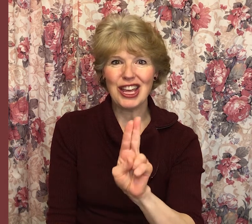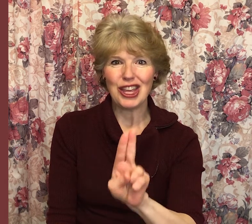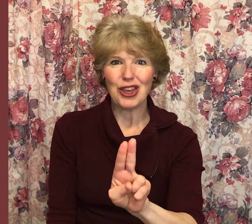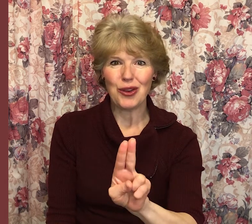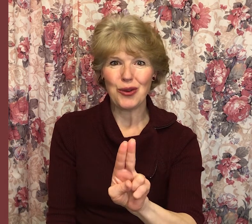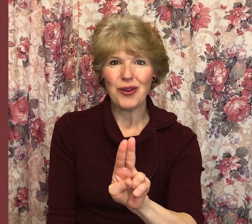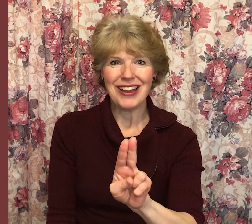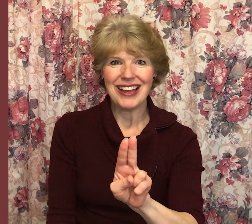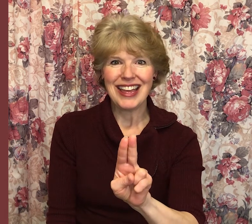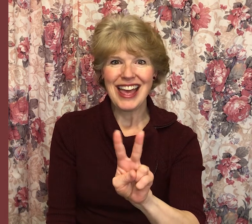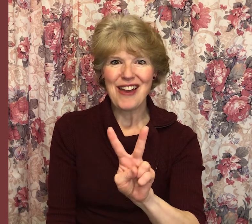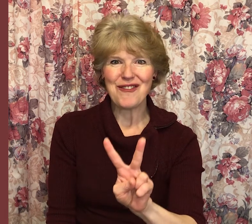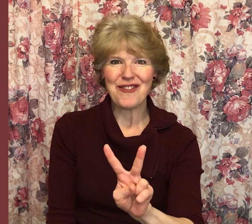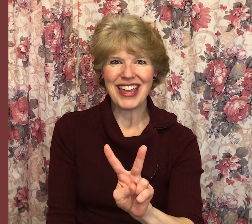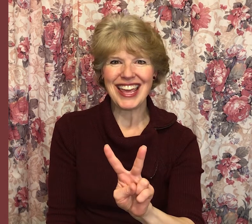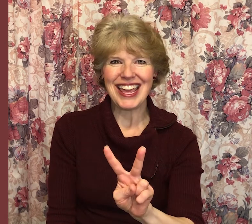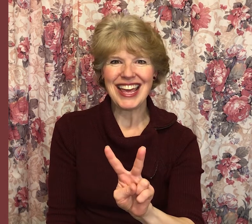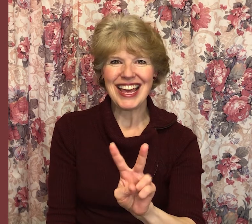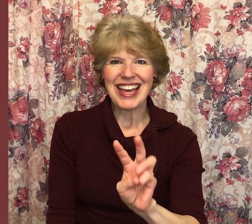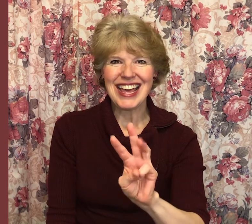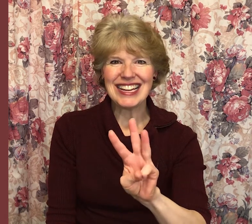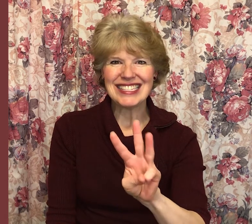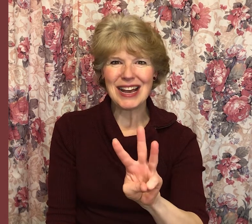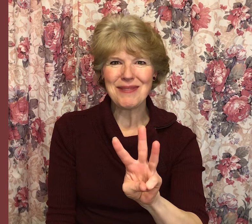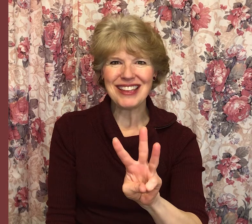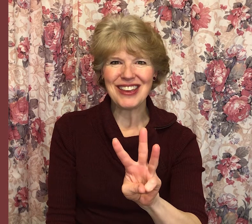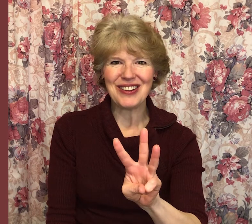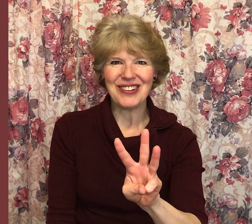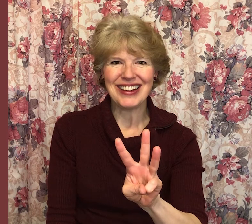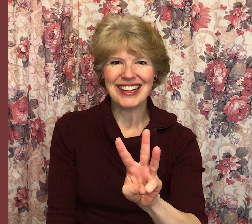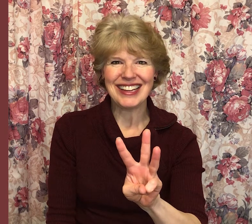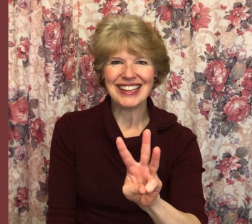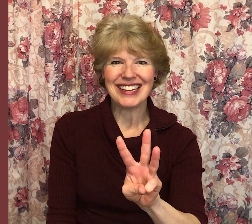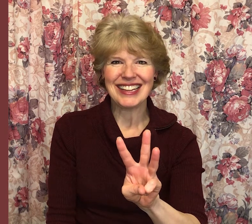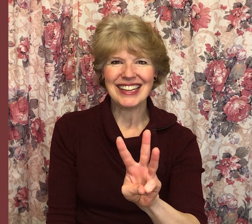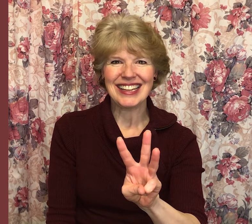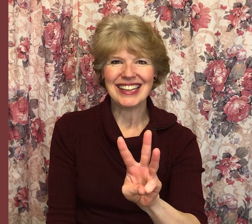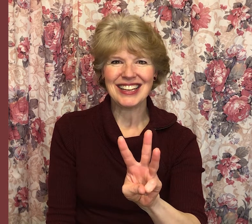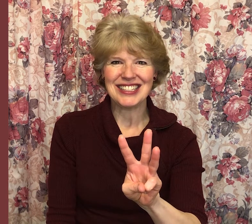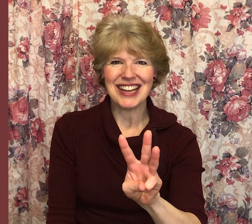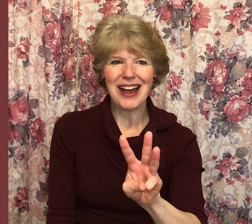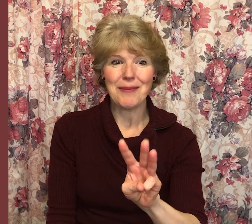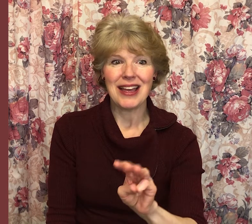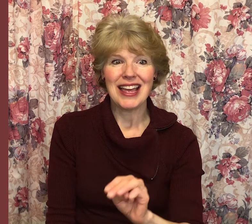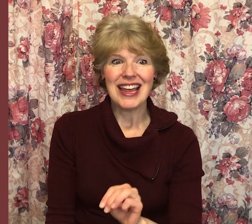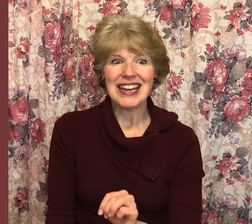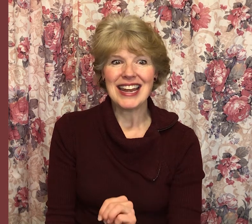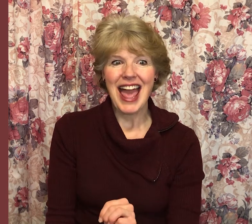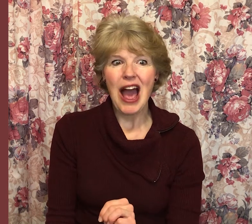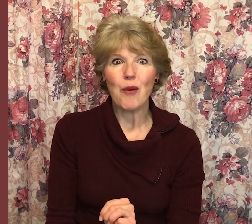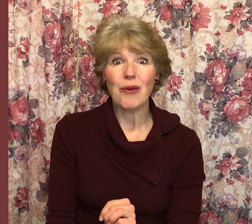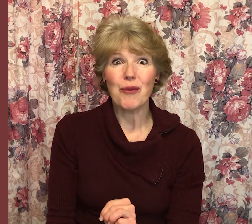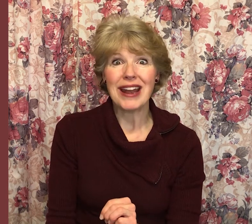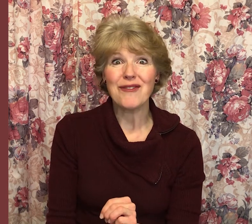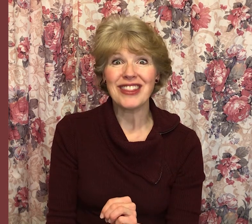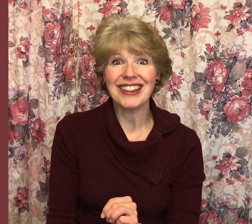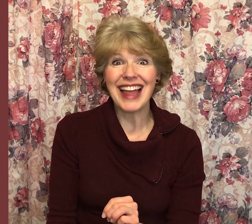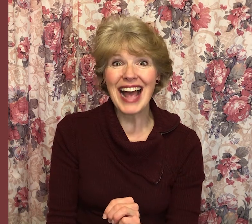U, V, W. Good job. Now we're ready for the last